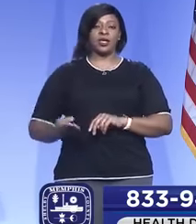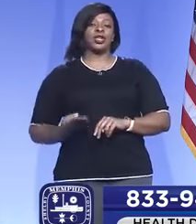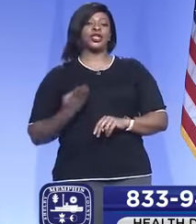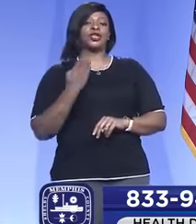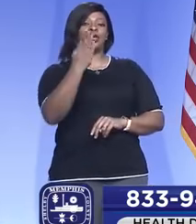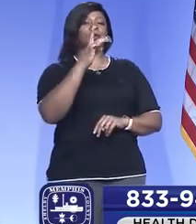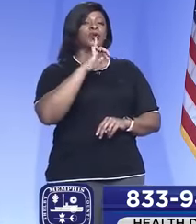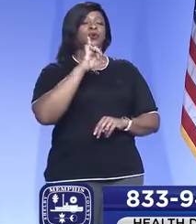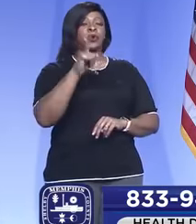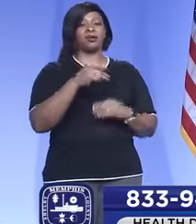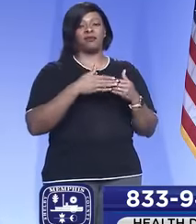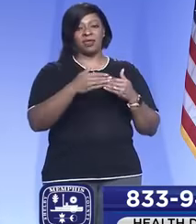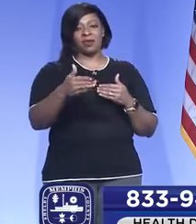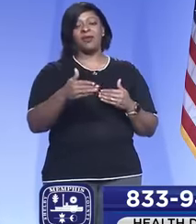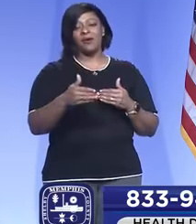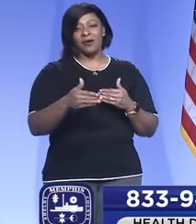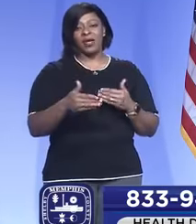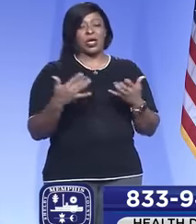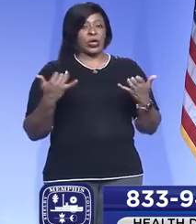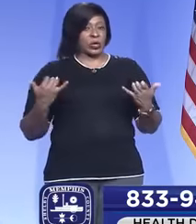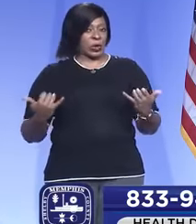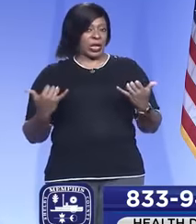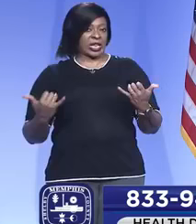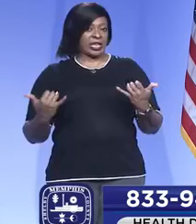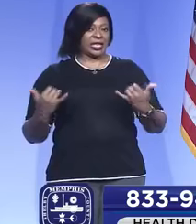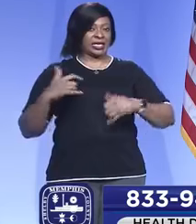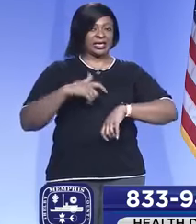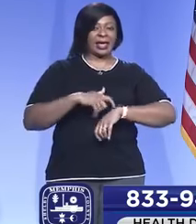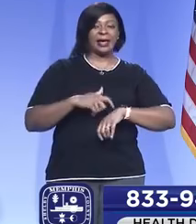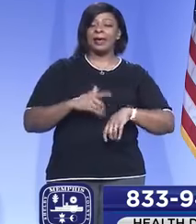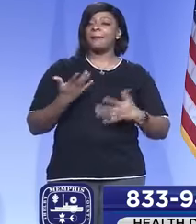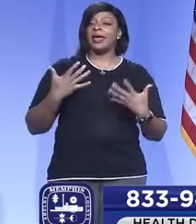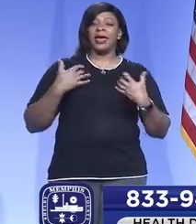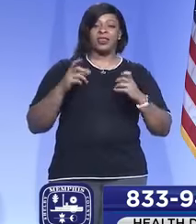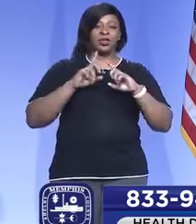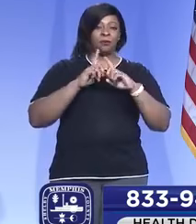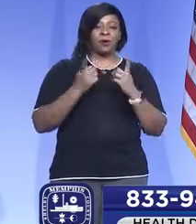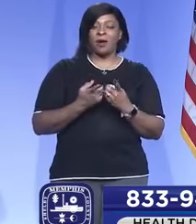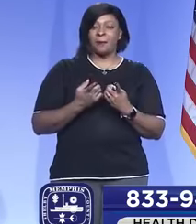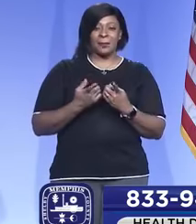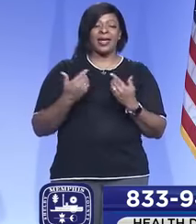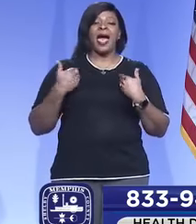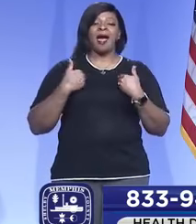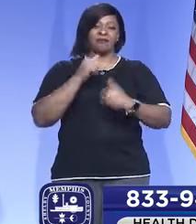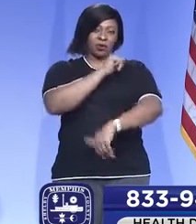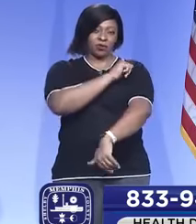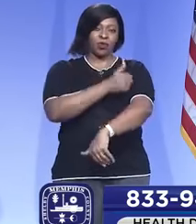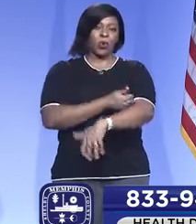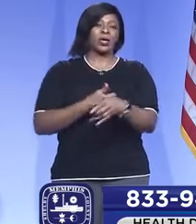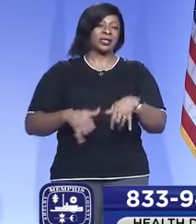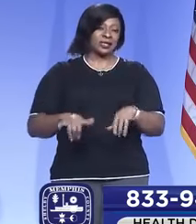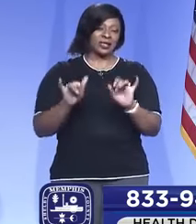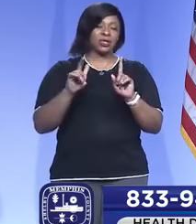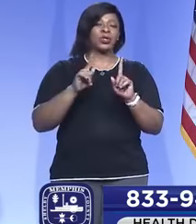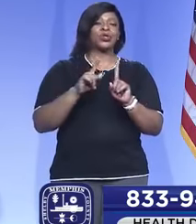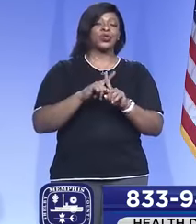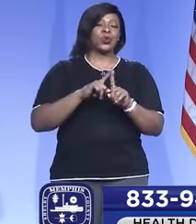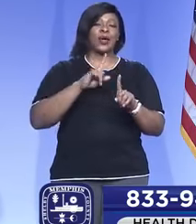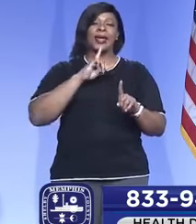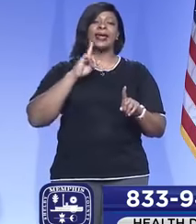from there. So, at the current time, the health department still has the authority to enact